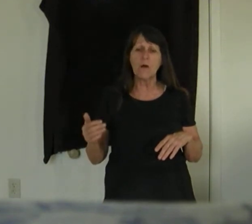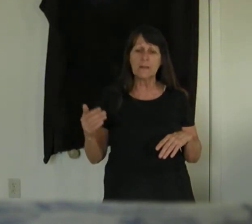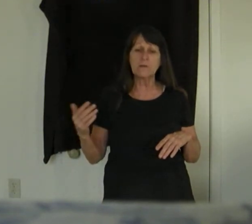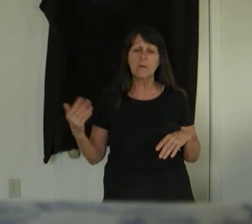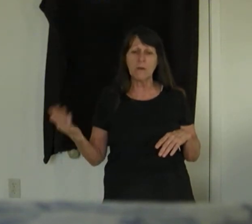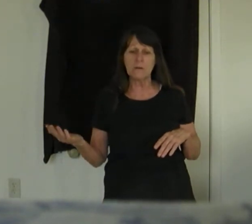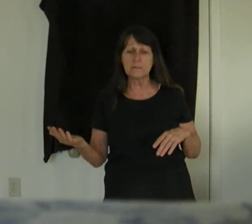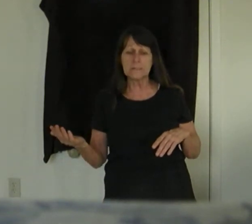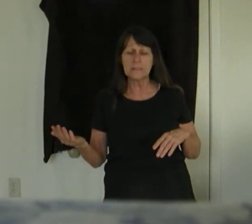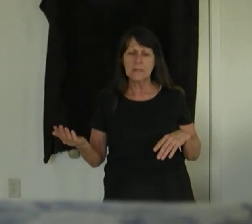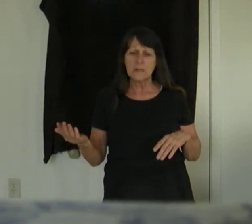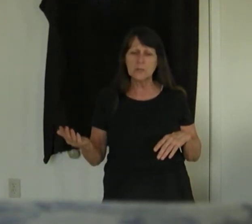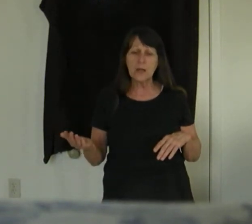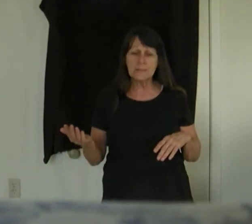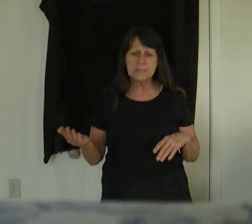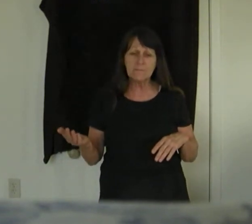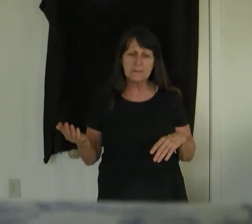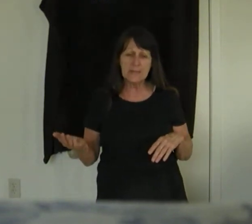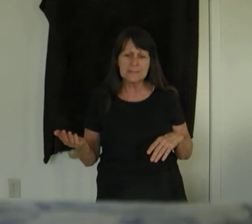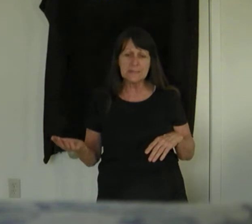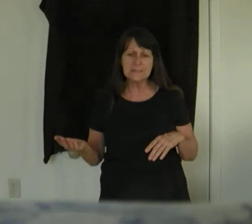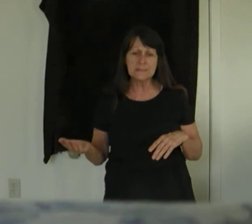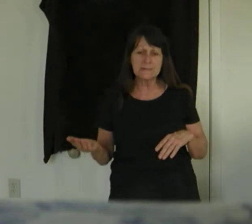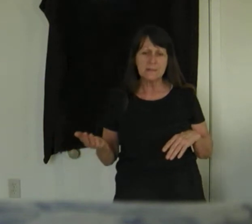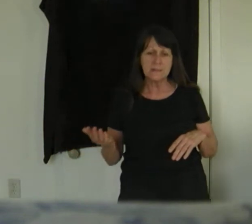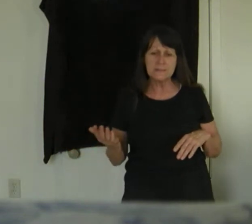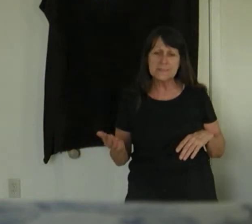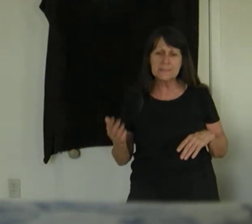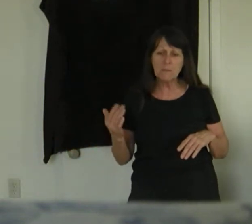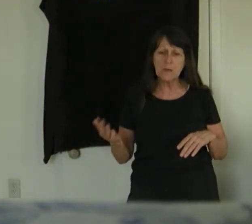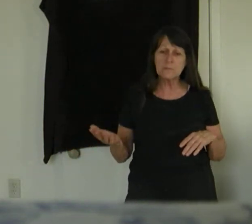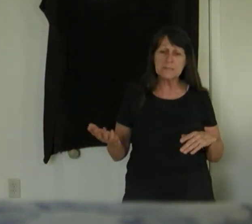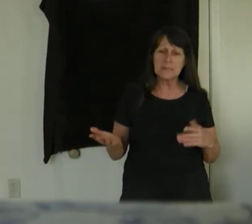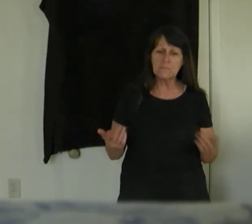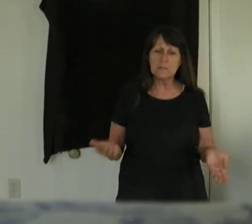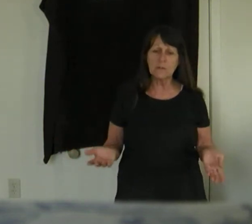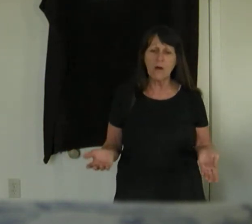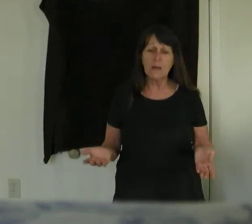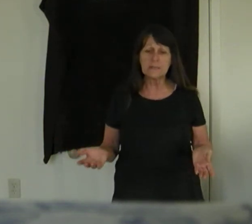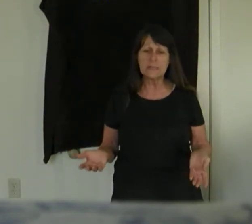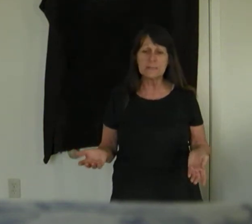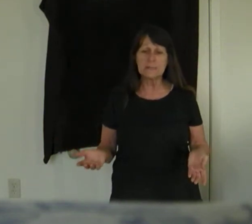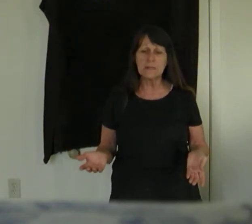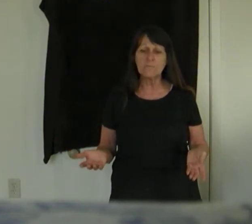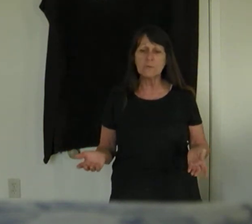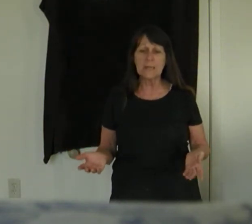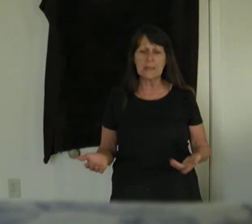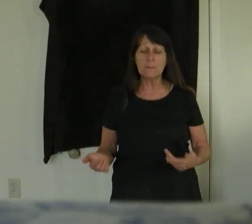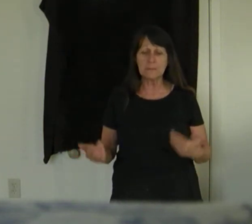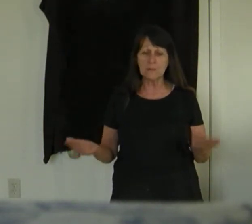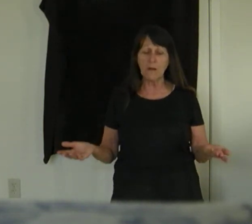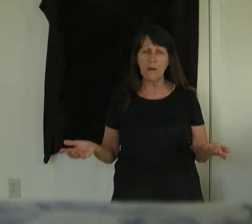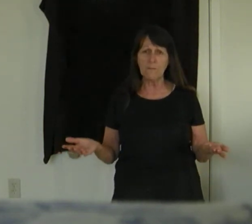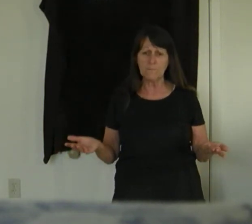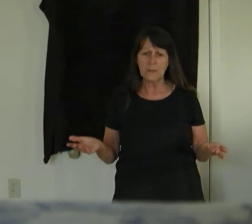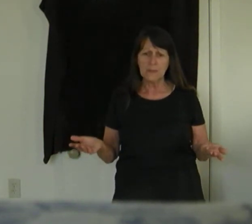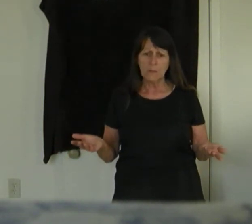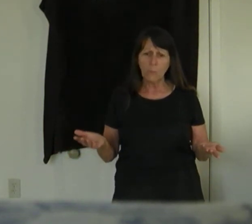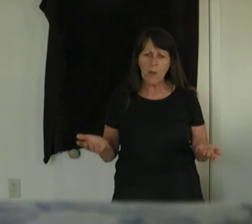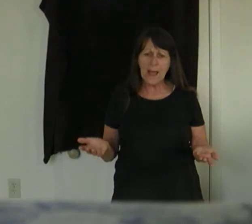in our hearts. John 7, 19 says, Did not Moses give you the law and yet none of you keepeth the law? Well, why